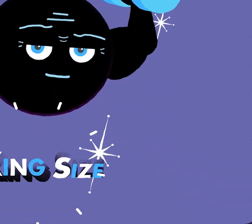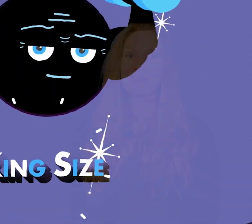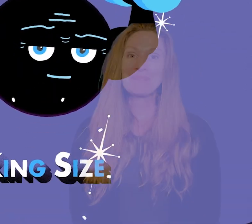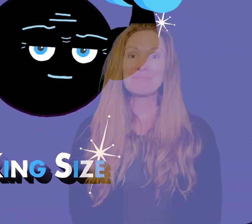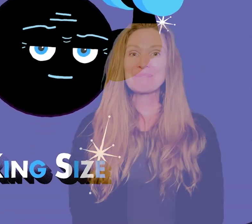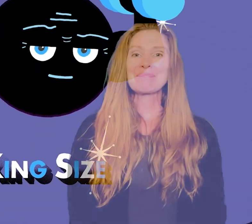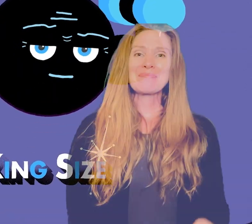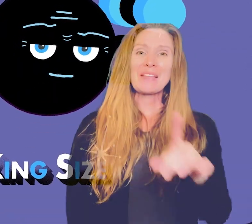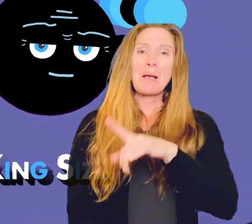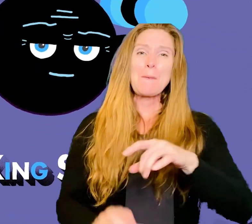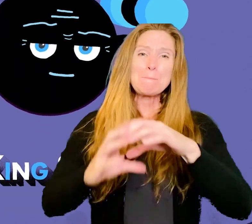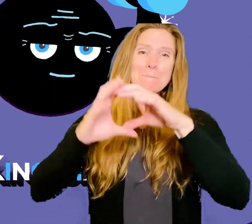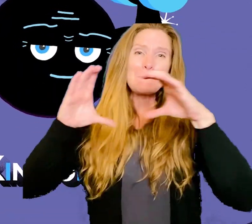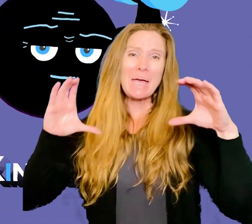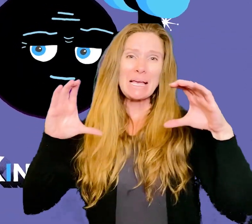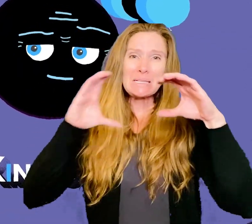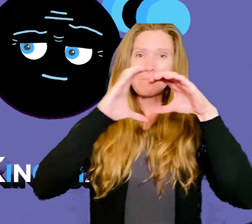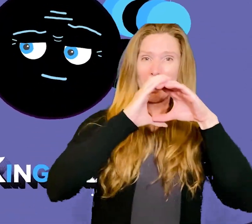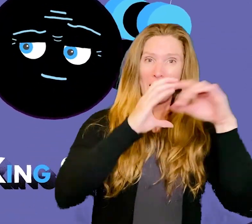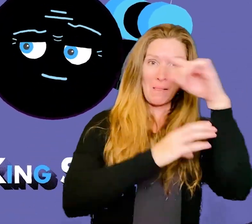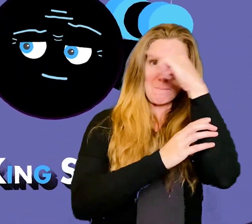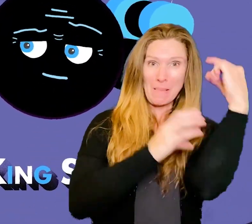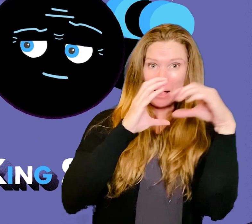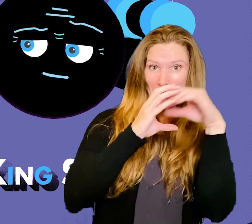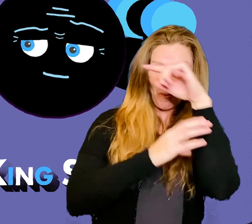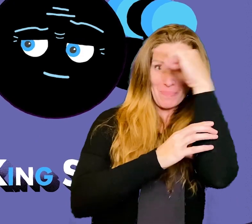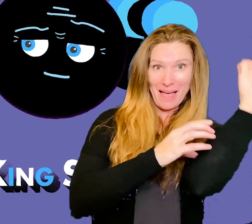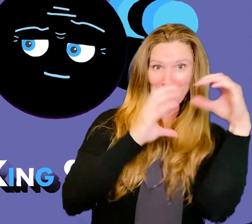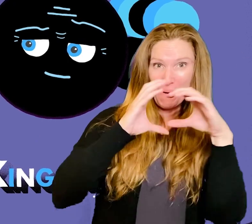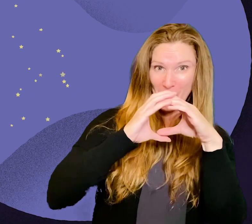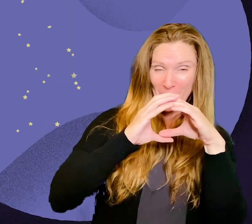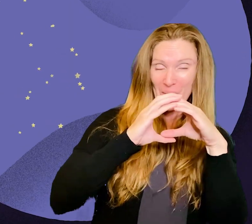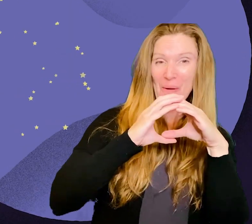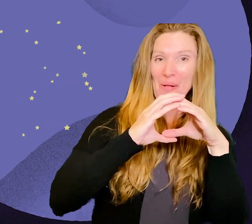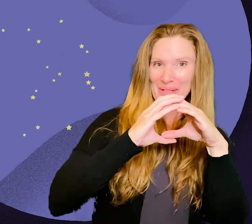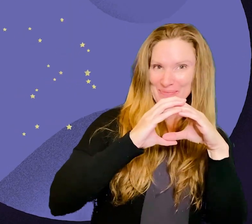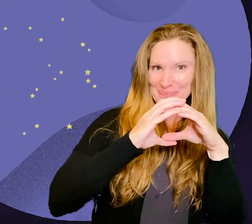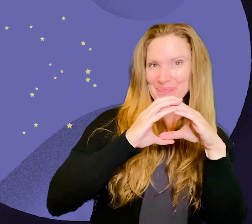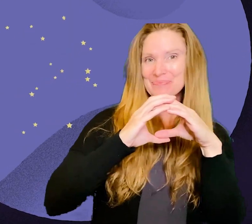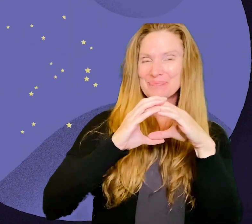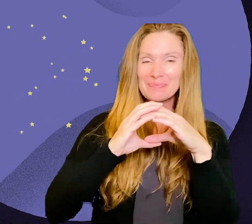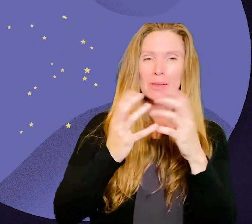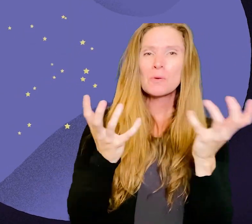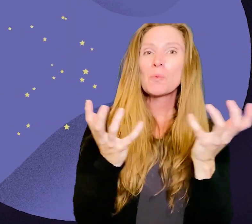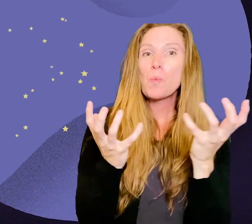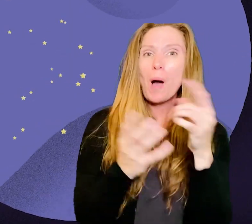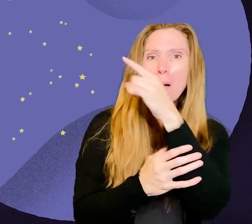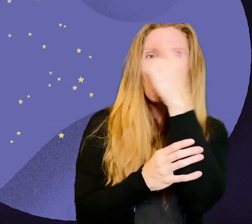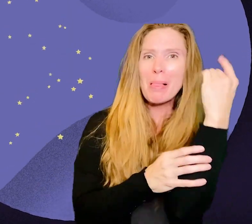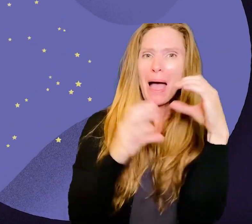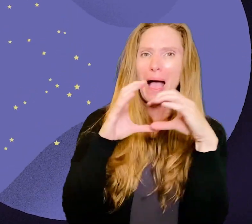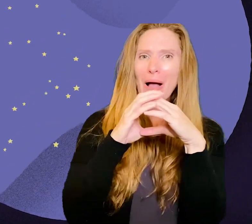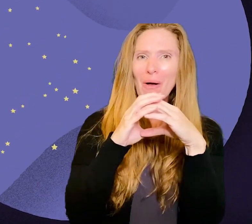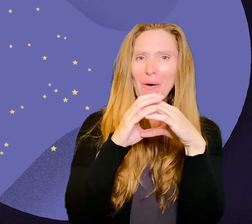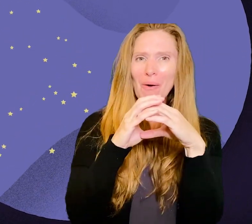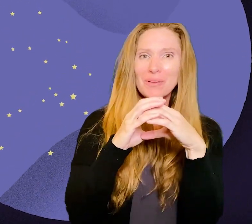They come big and small, black hole, black hole What is a black hole?